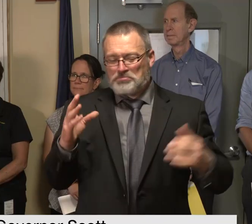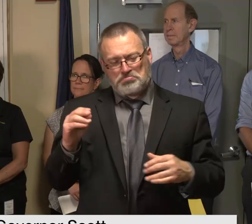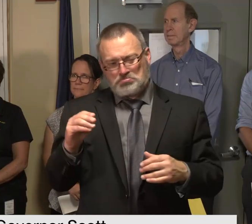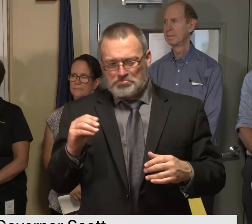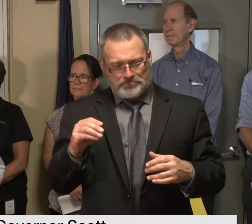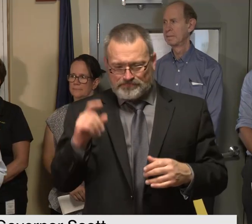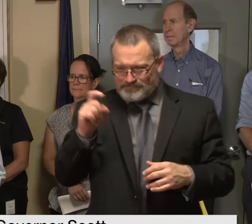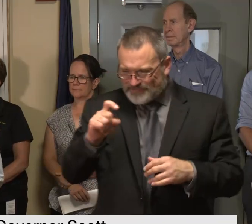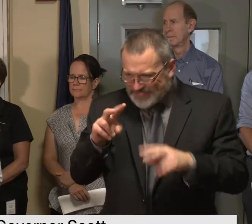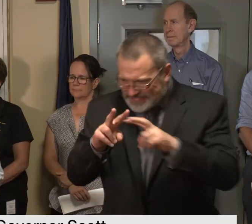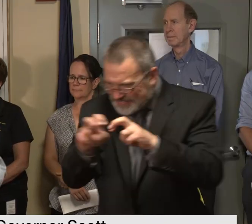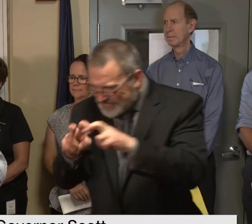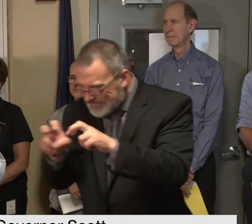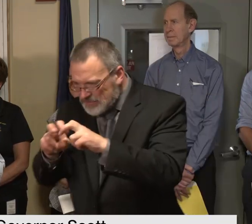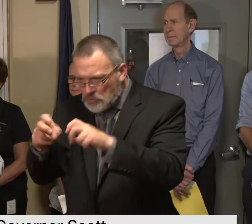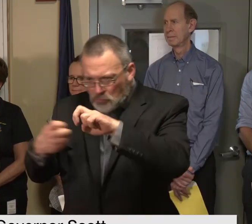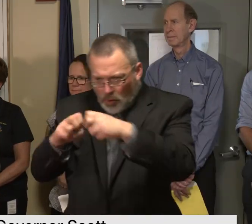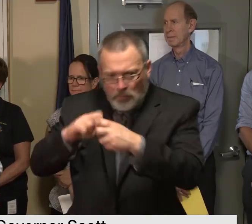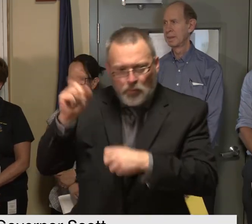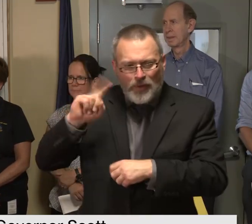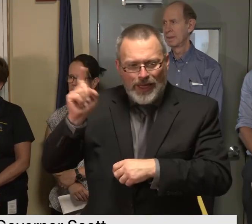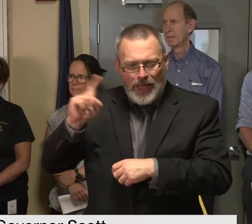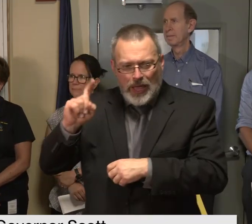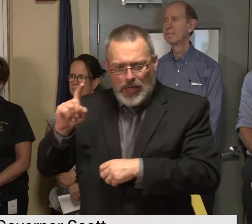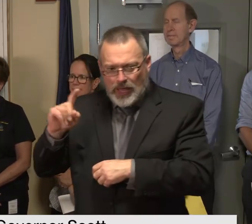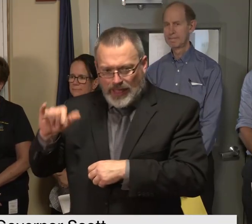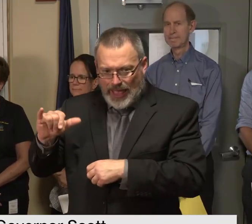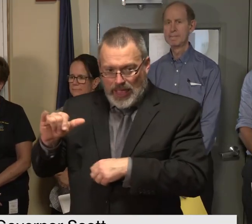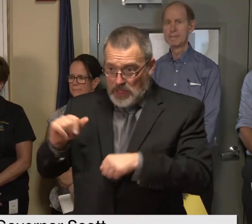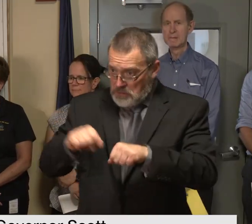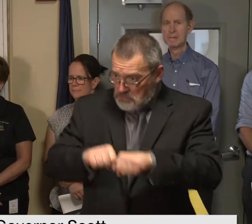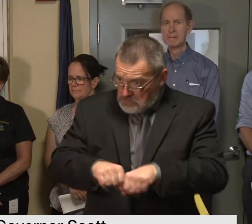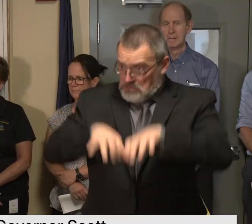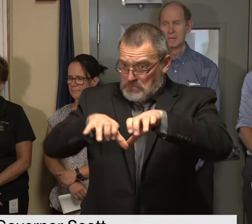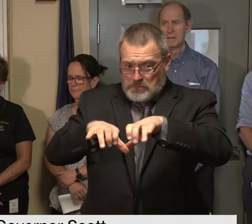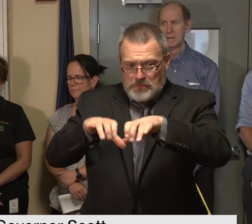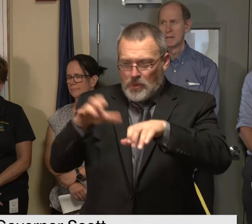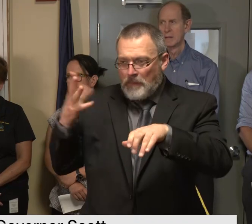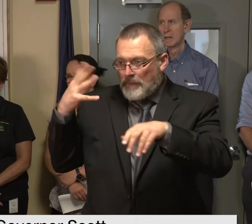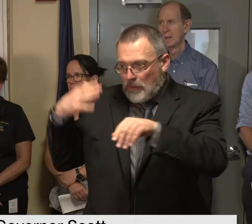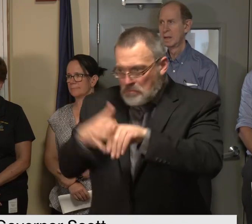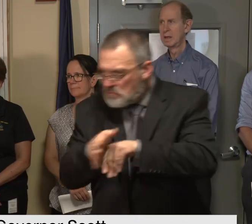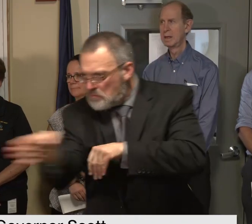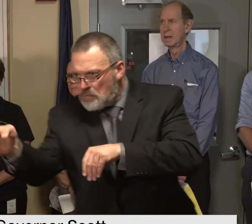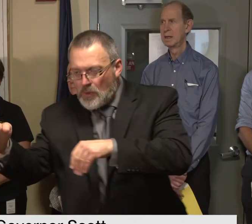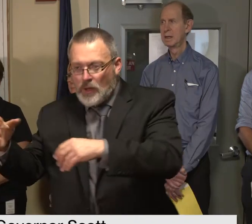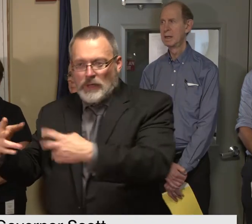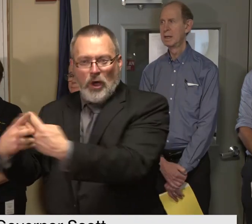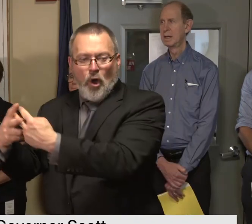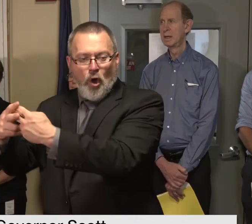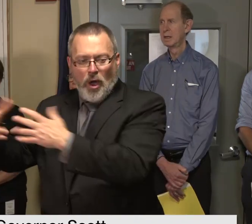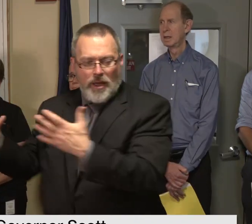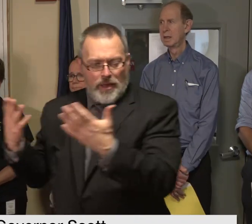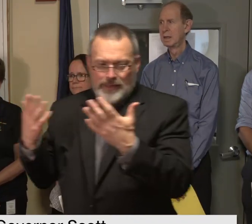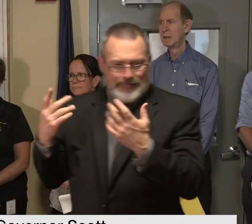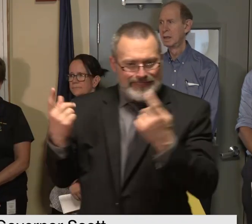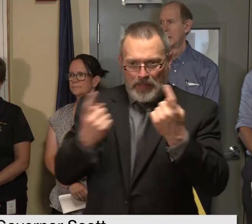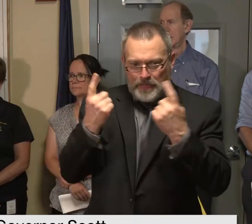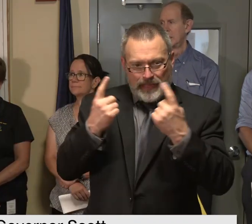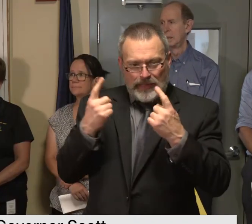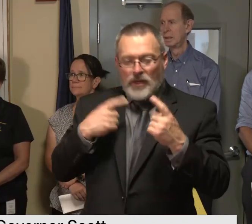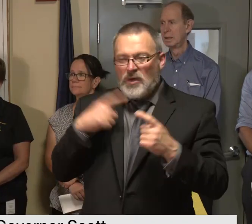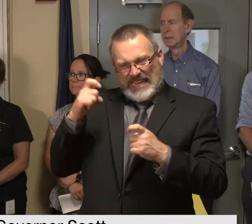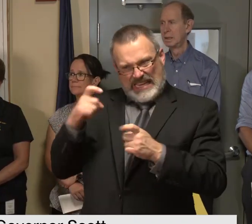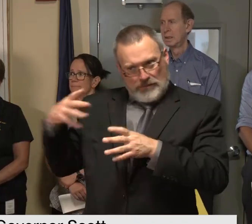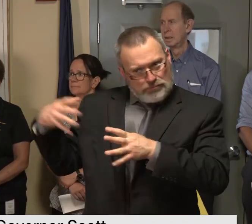because when you increase the capacity you're also increasing the flow and somebody downstream is going to be impacted so it's a little bit more